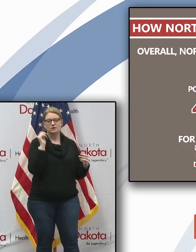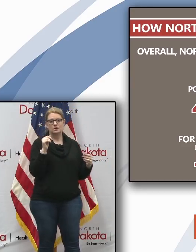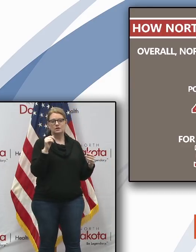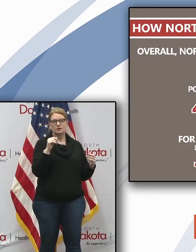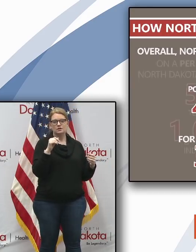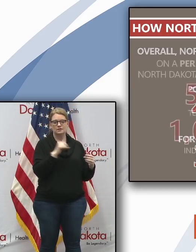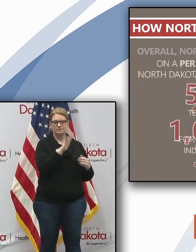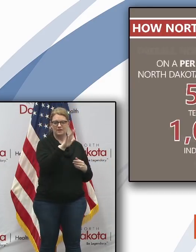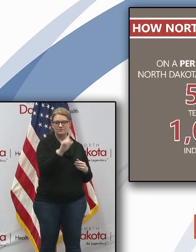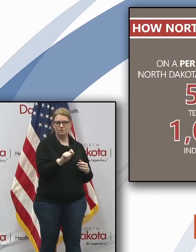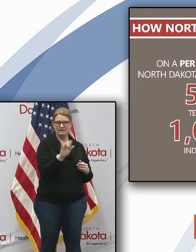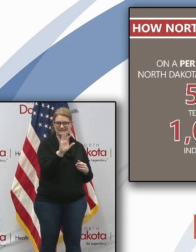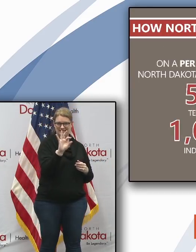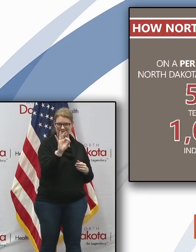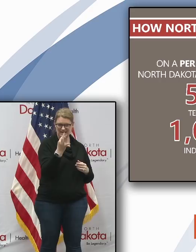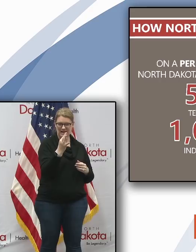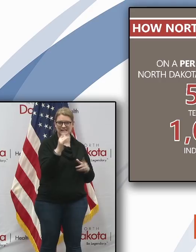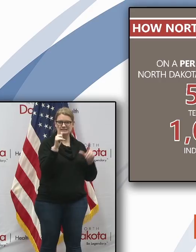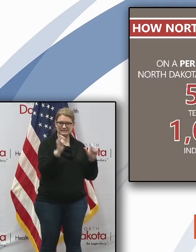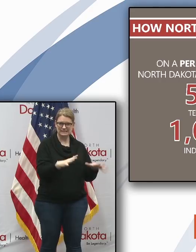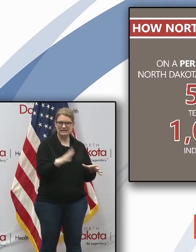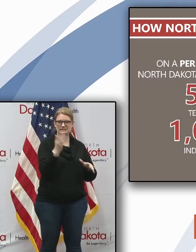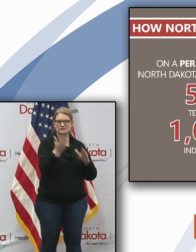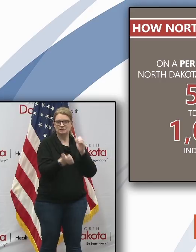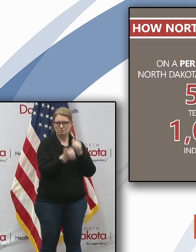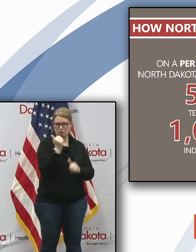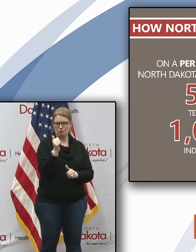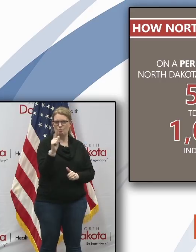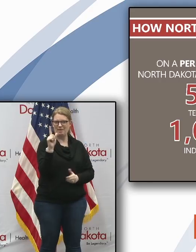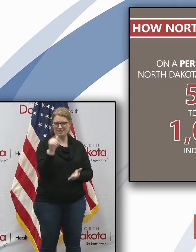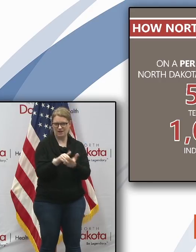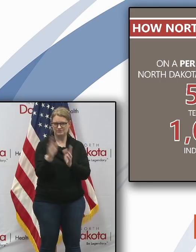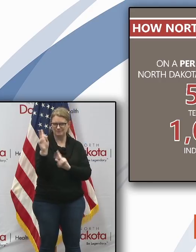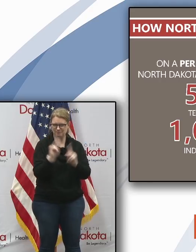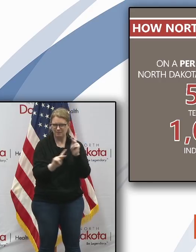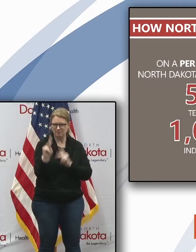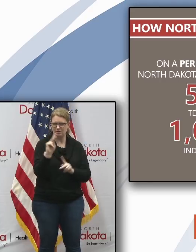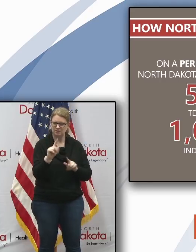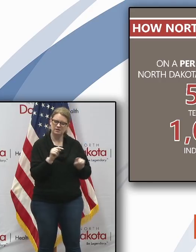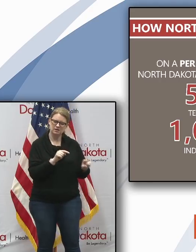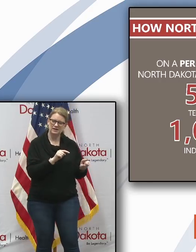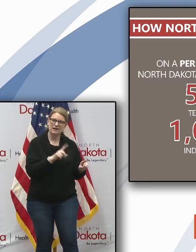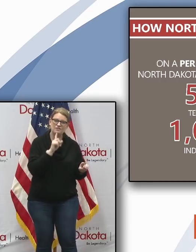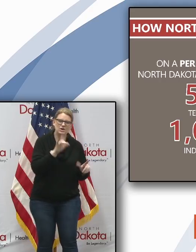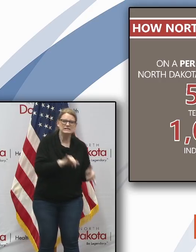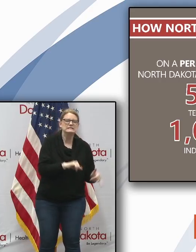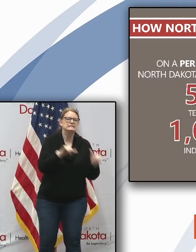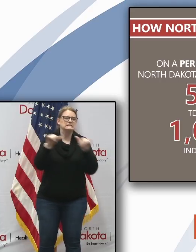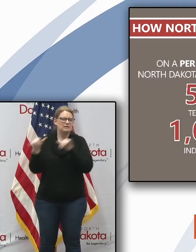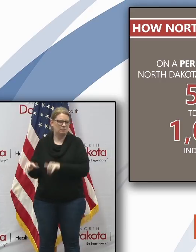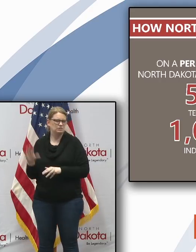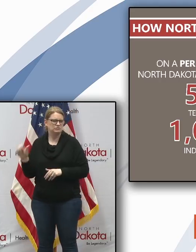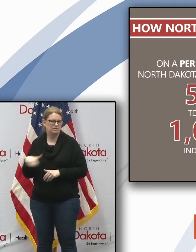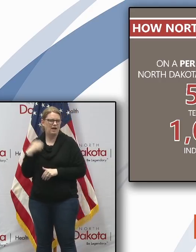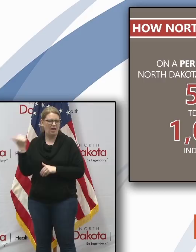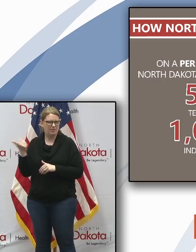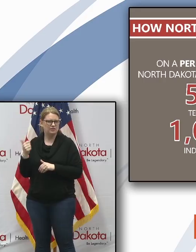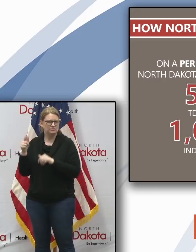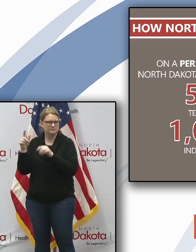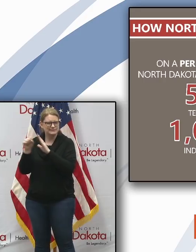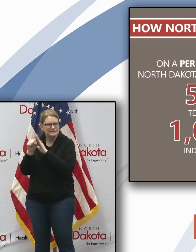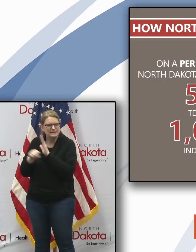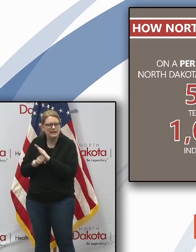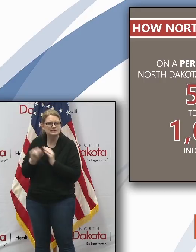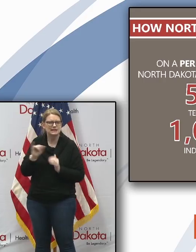5.9 tests per thousand population and that's similar to other proactive states that are with high testing and low positives